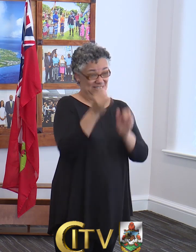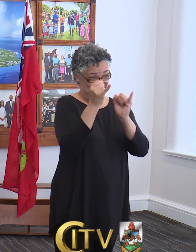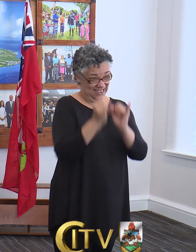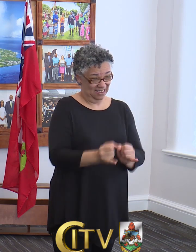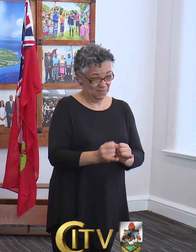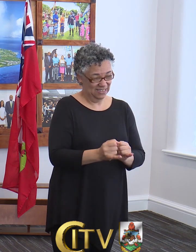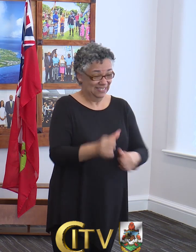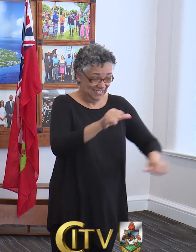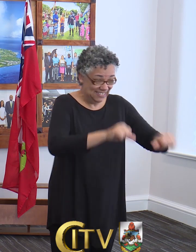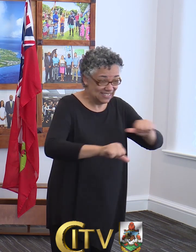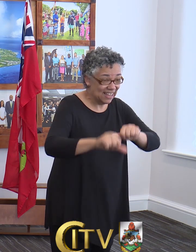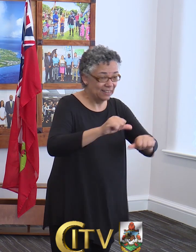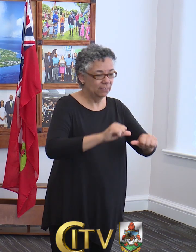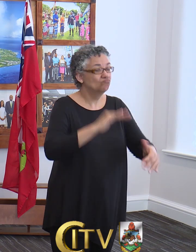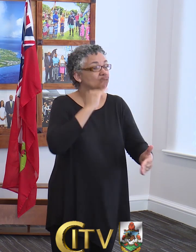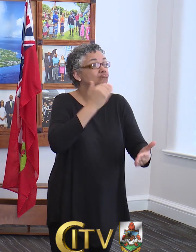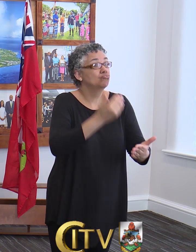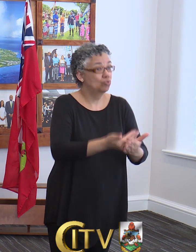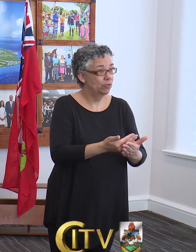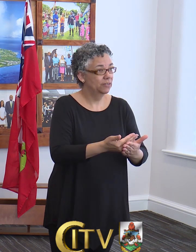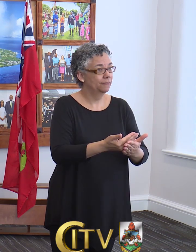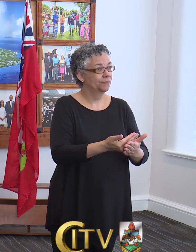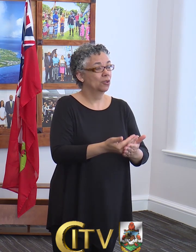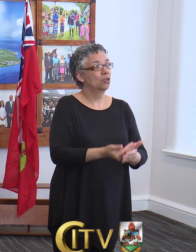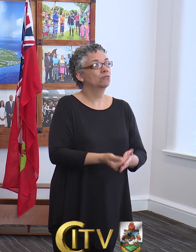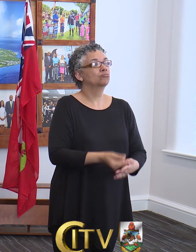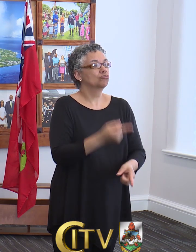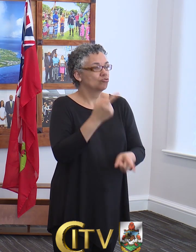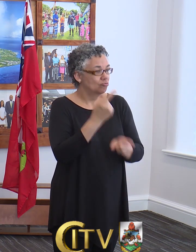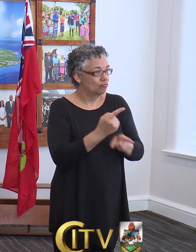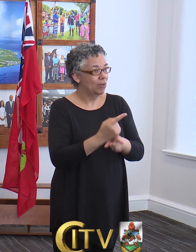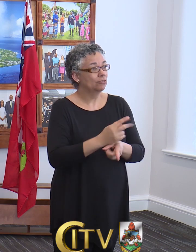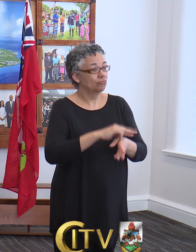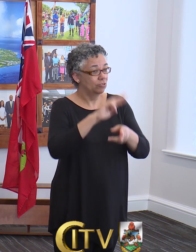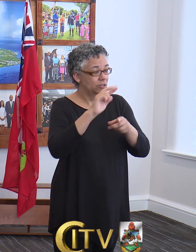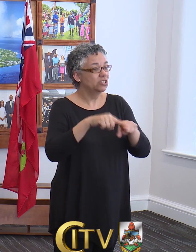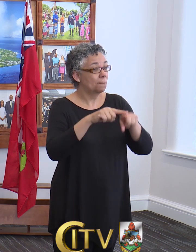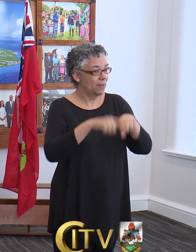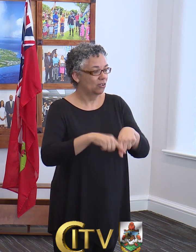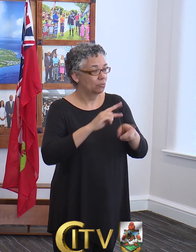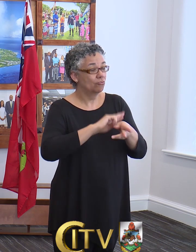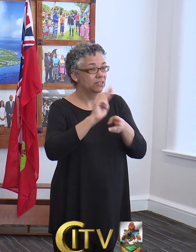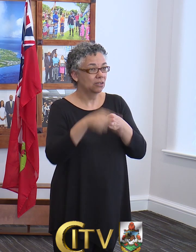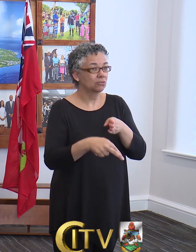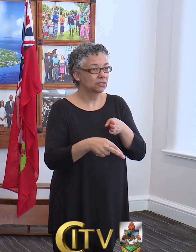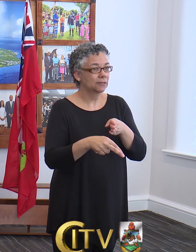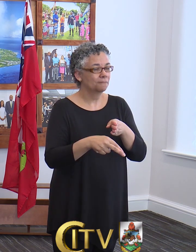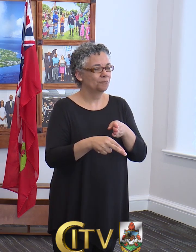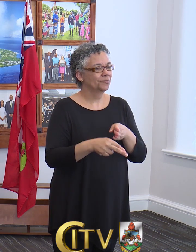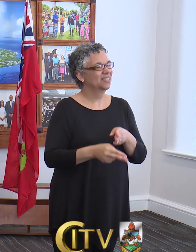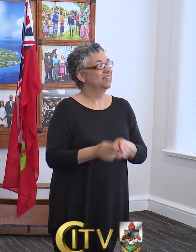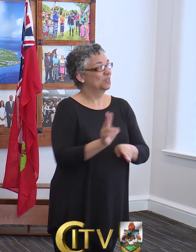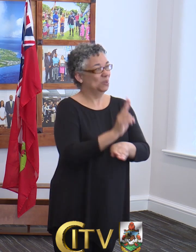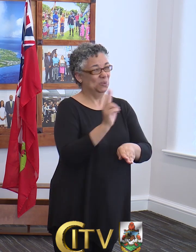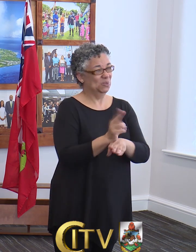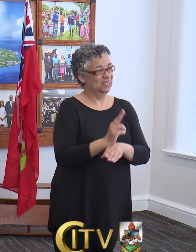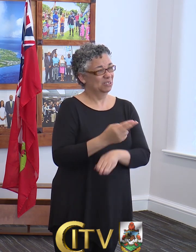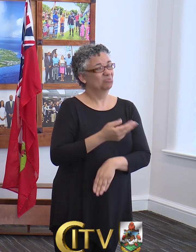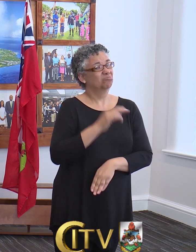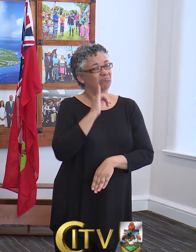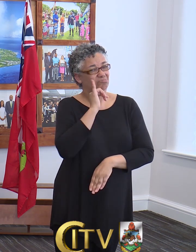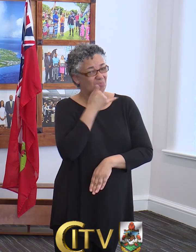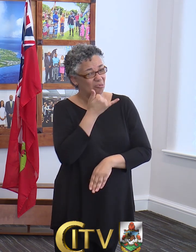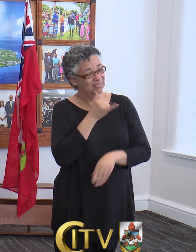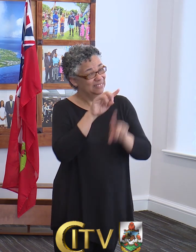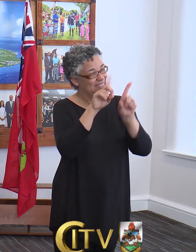scientifically validated to give reliable results. The use of non-validated testing can produce a false